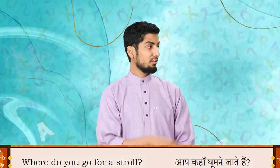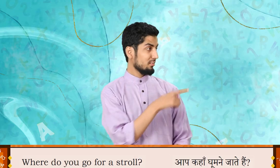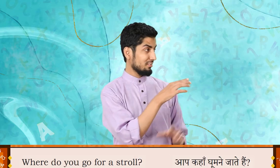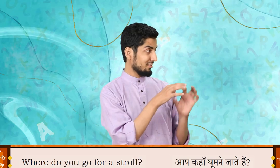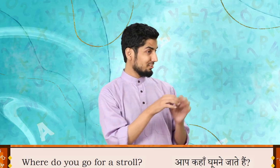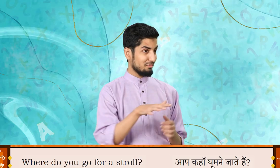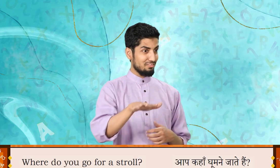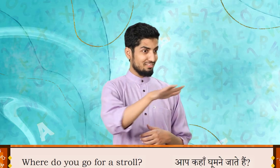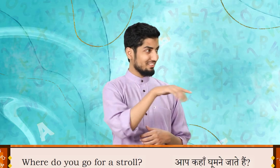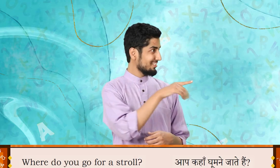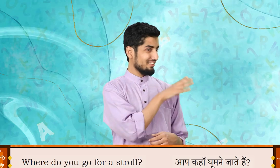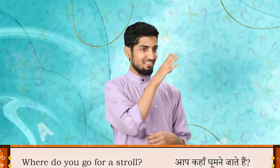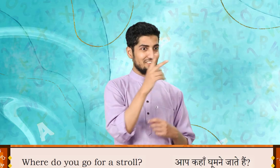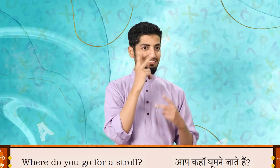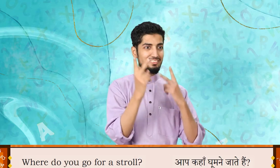Where do you go for a stroll?